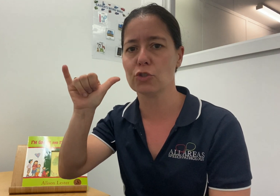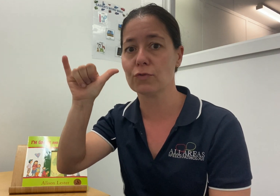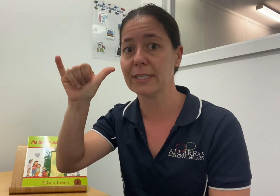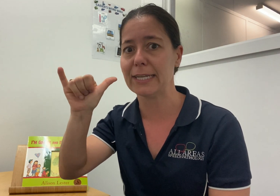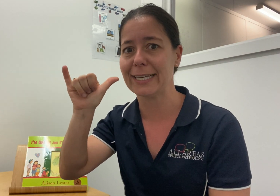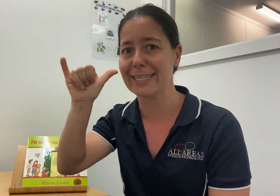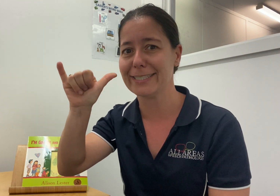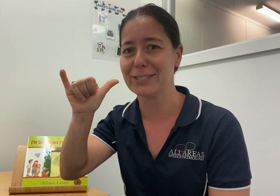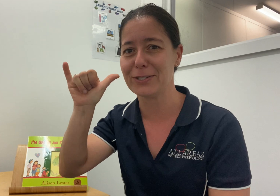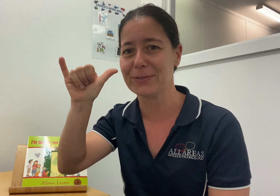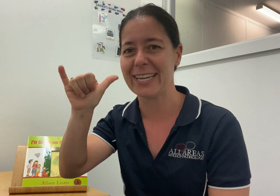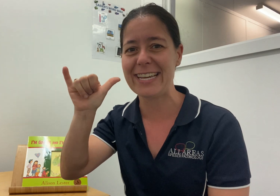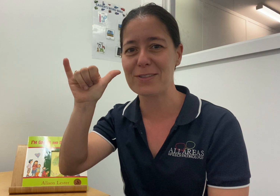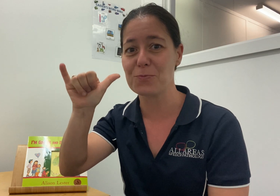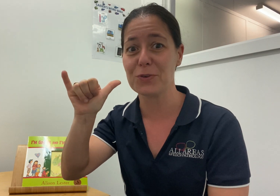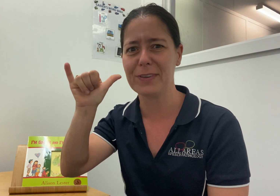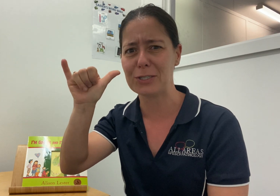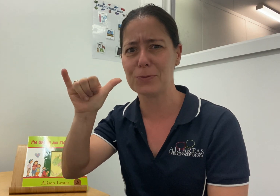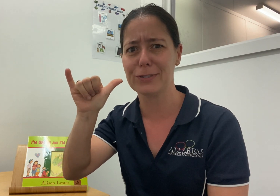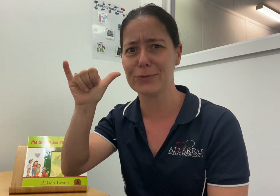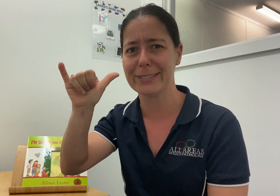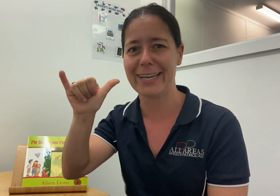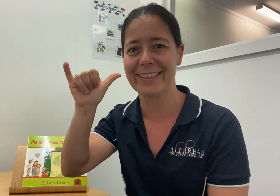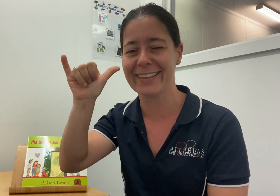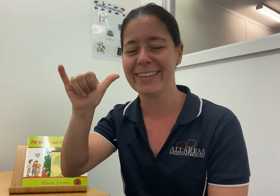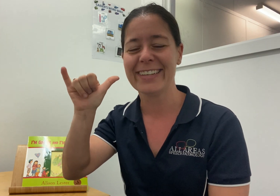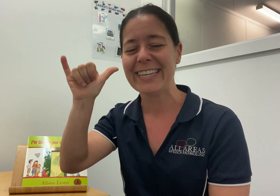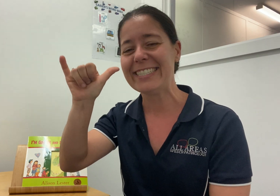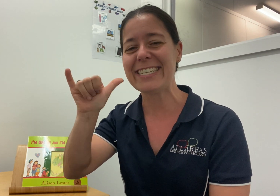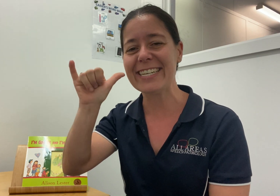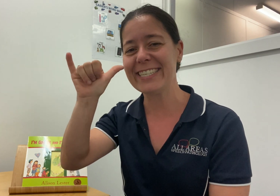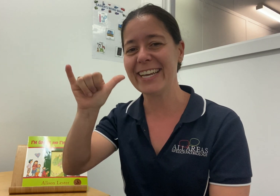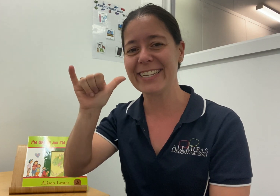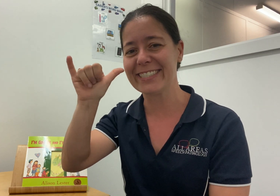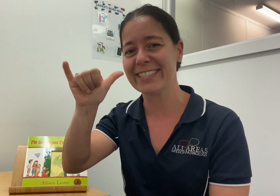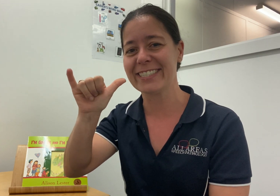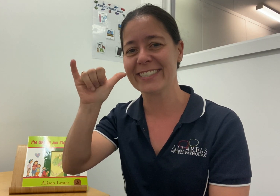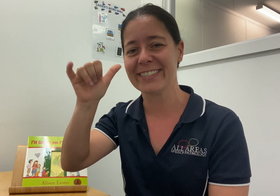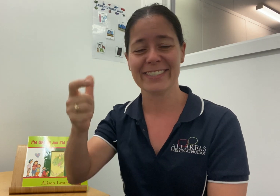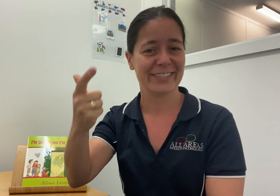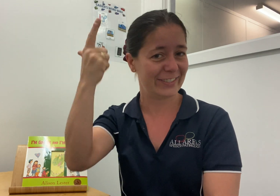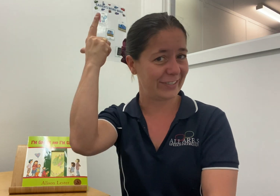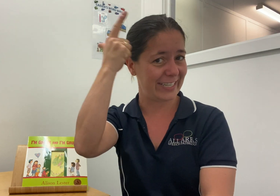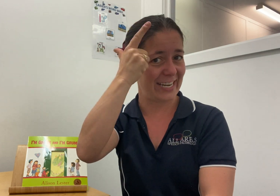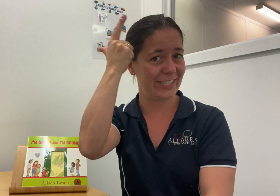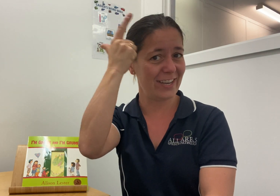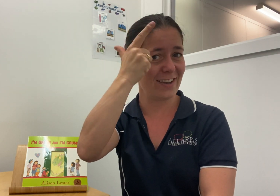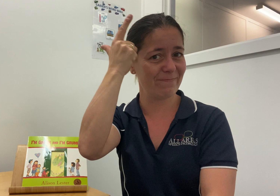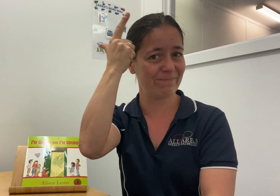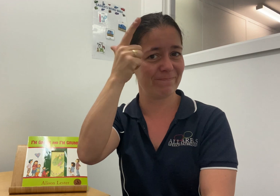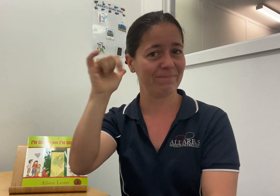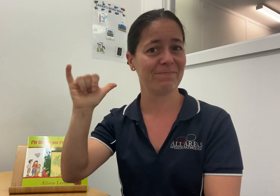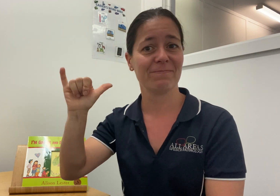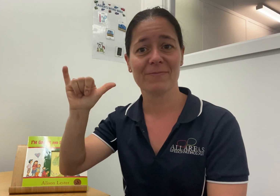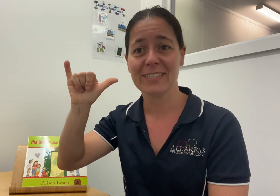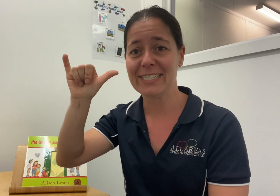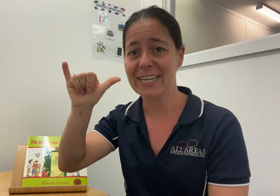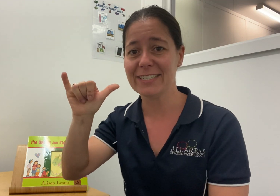drilling, I guess, into your teeth or moving towards your teeth. Dentist. So teacher, dentist.